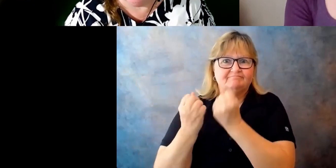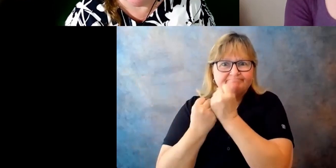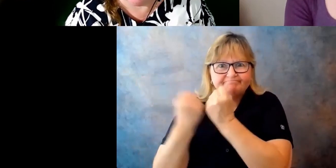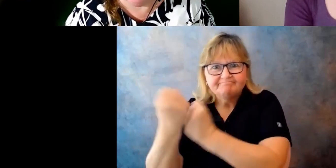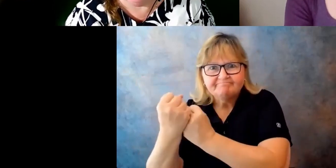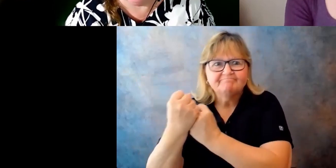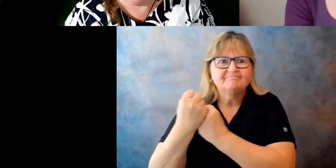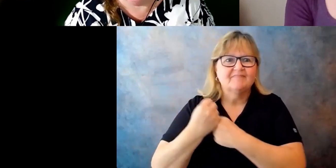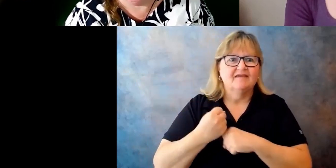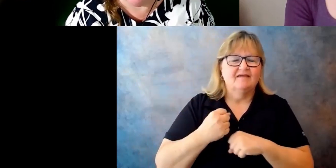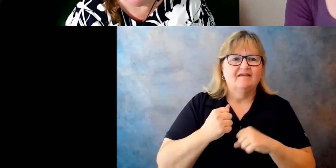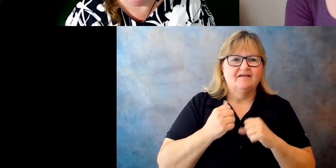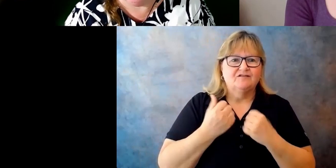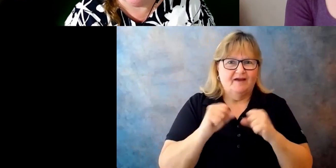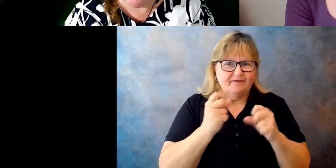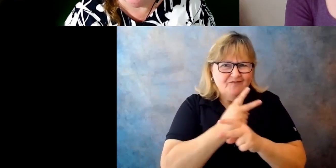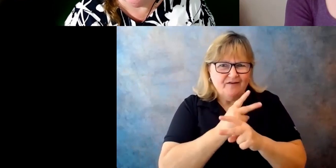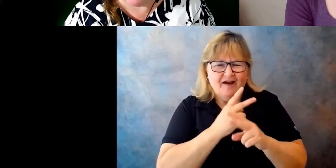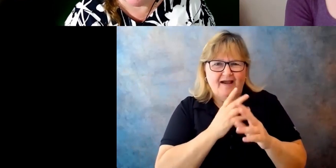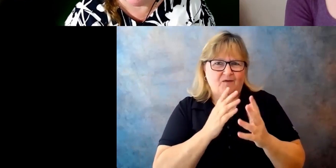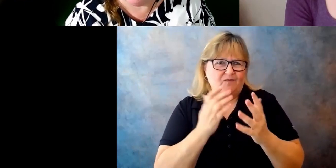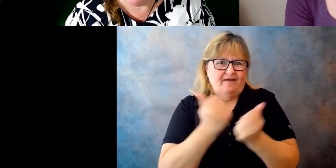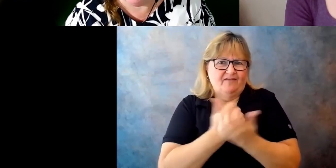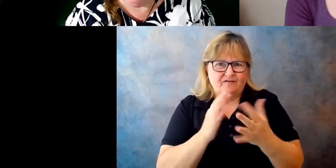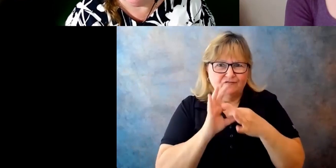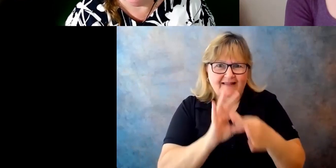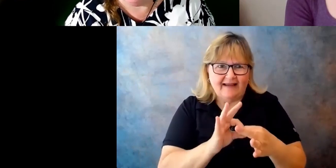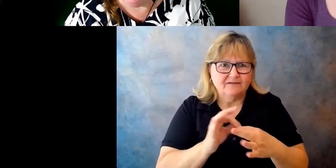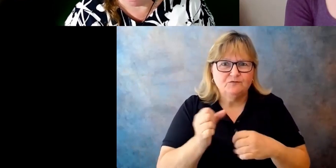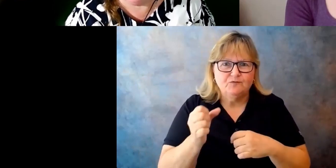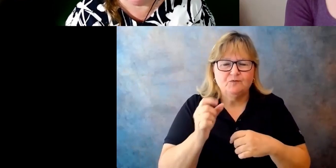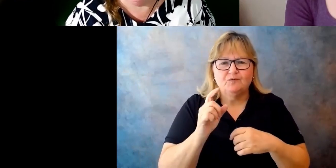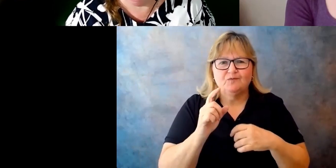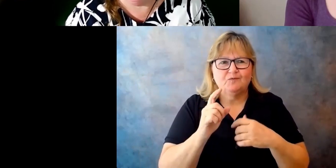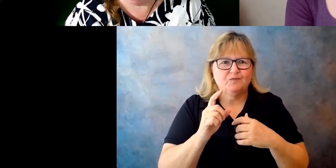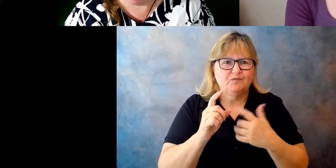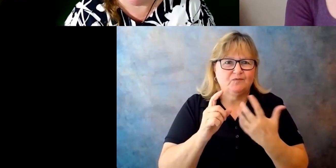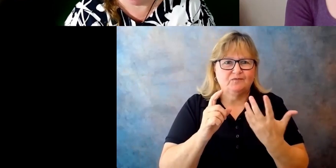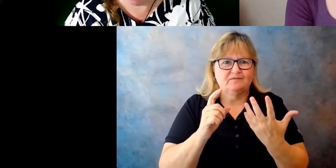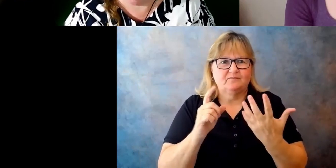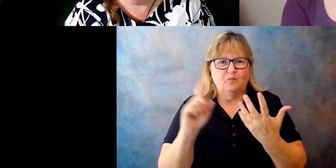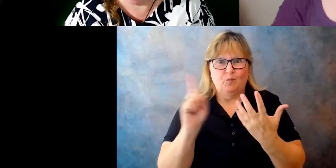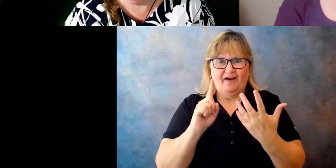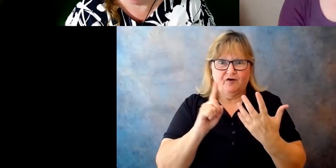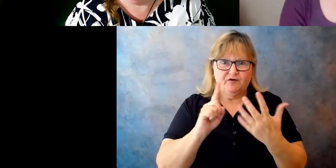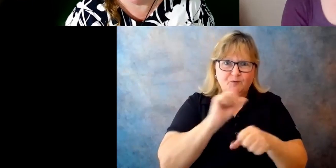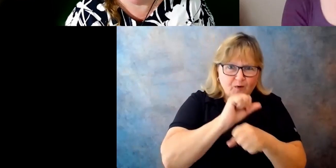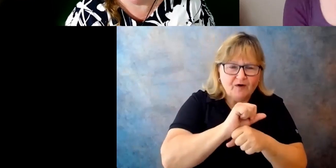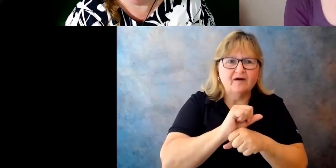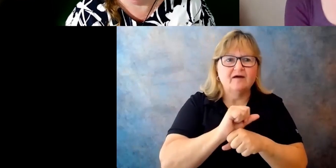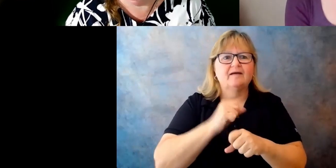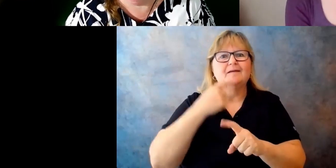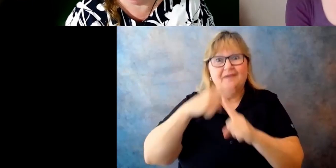deployments, but also working on advocacy for your family member with a